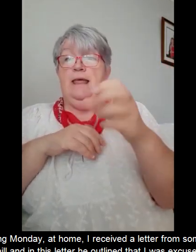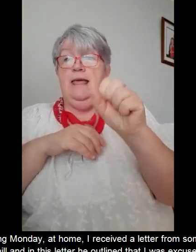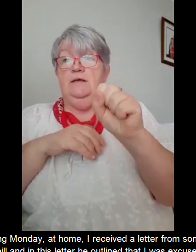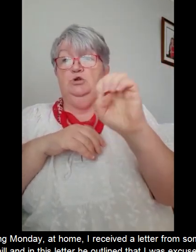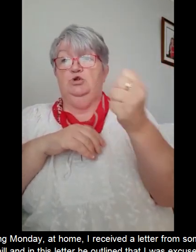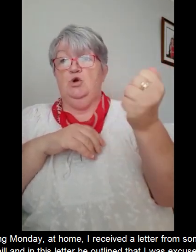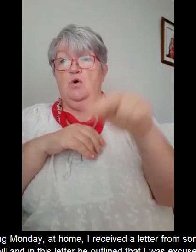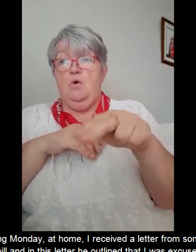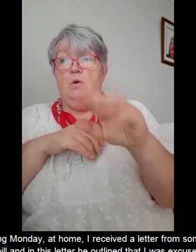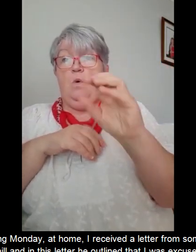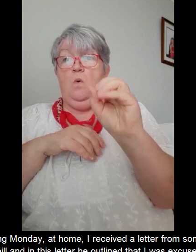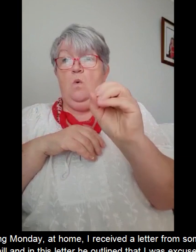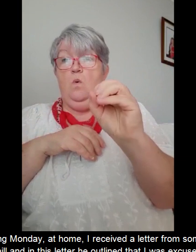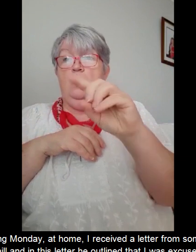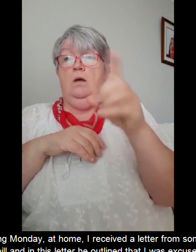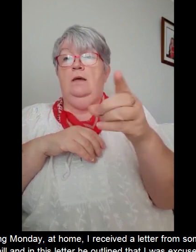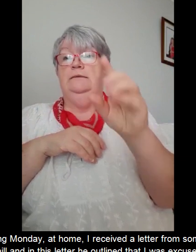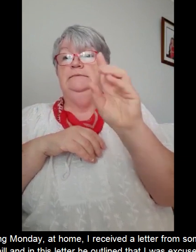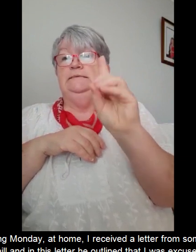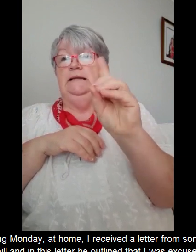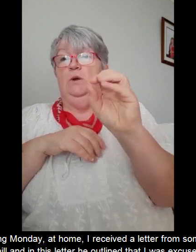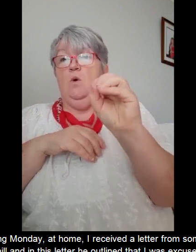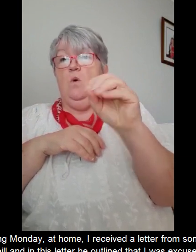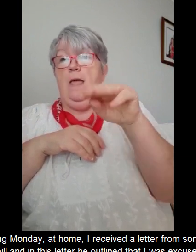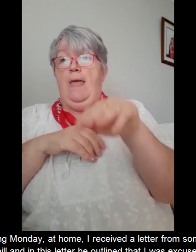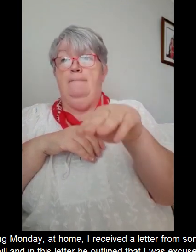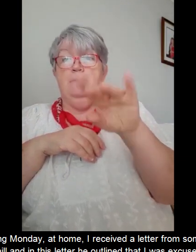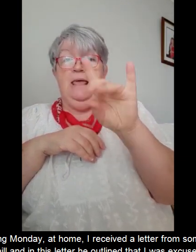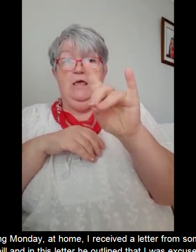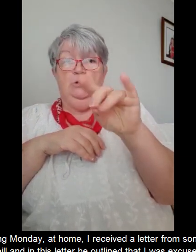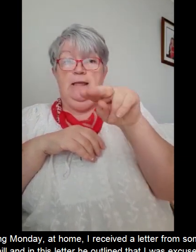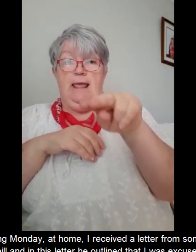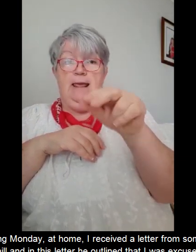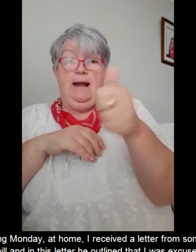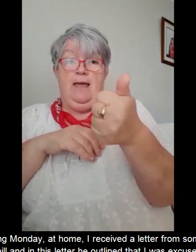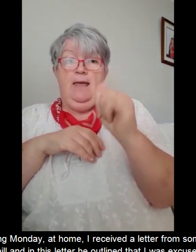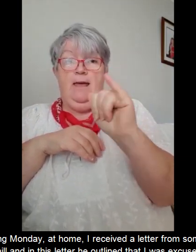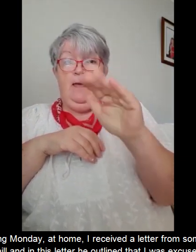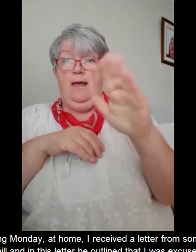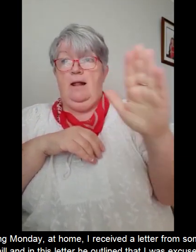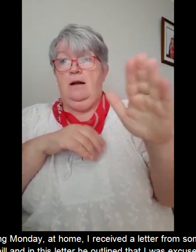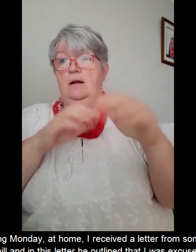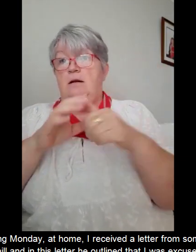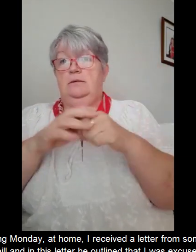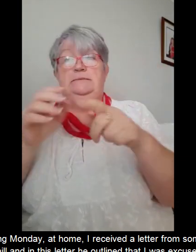and in this letter he outlined that I was excused from jury service.